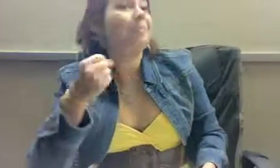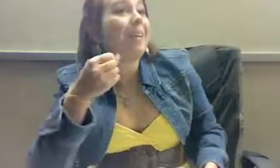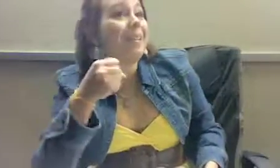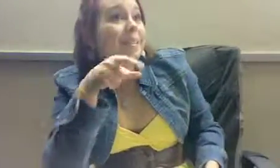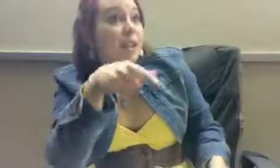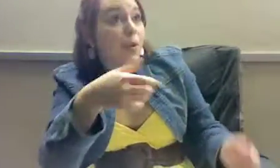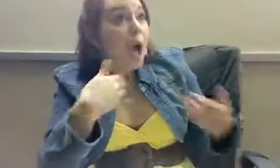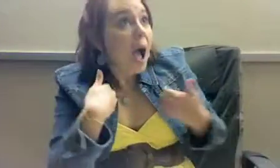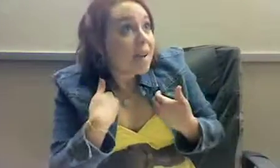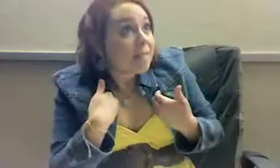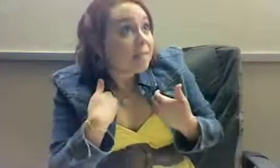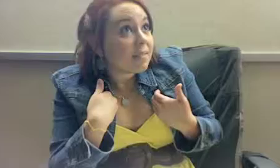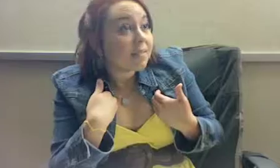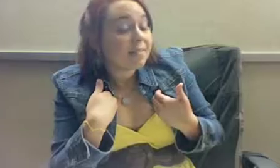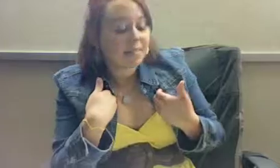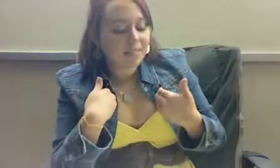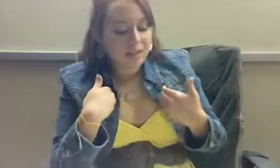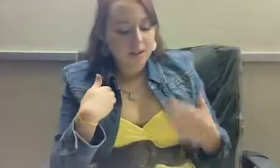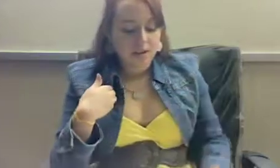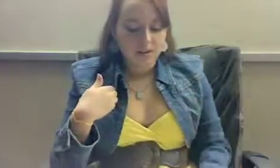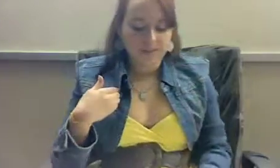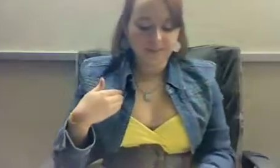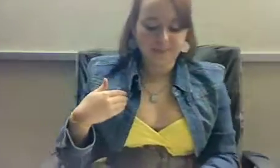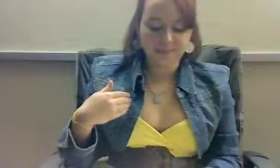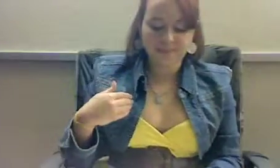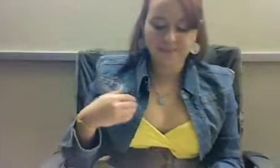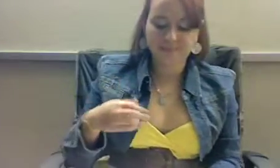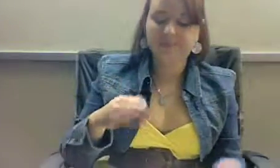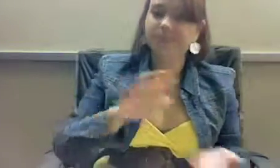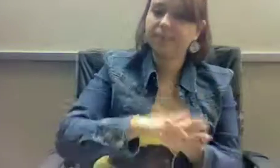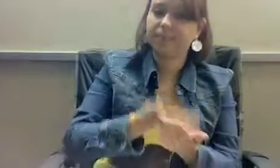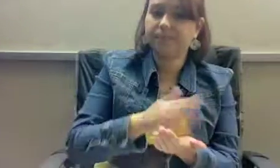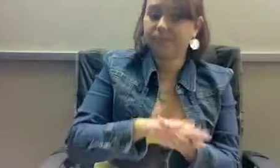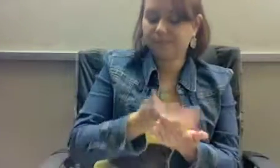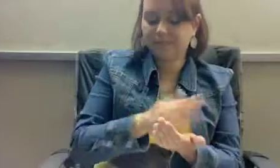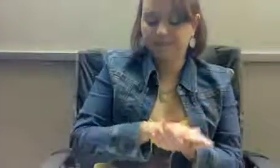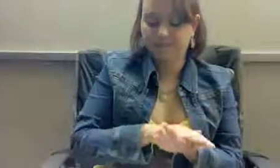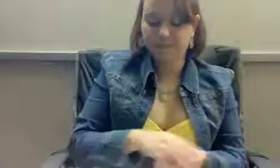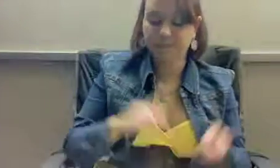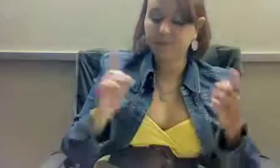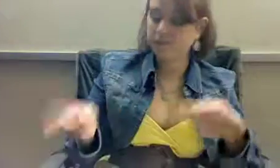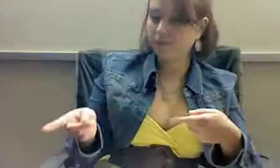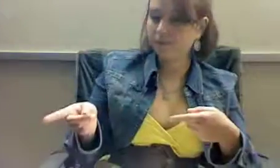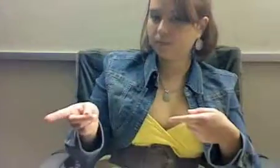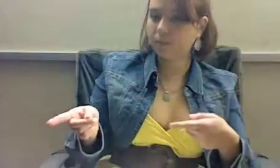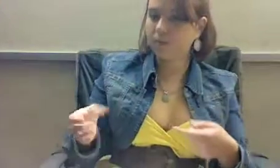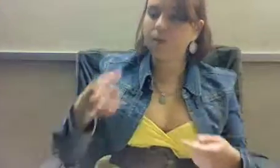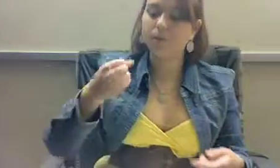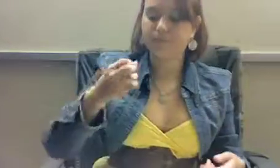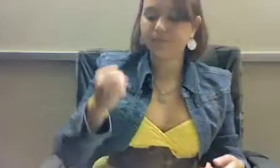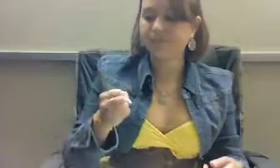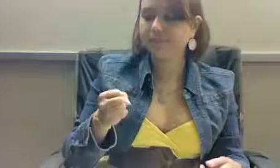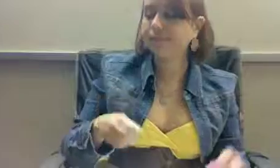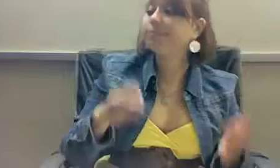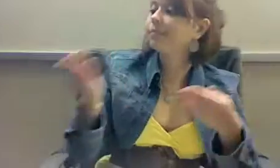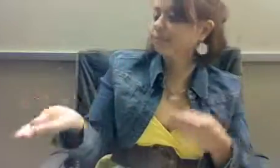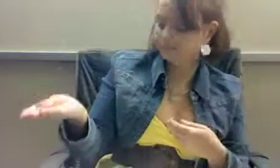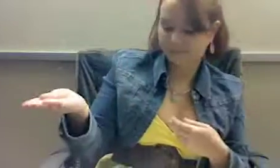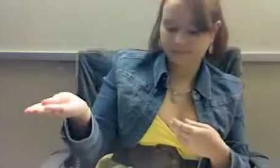I want to see this. How will it come in? Whoa, this is not a CD. No, it's perfect. Ugh.